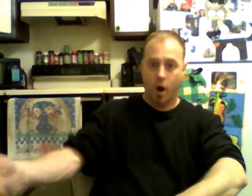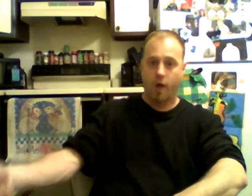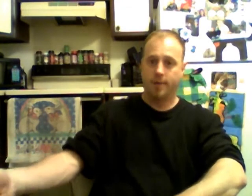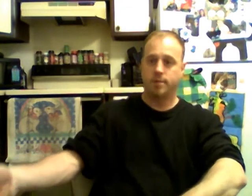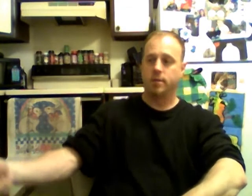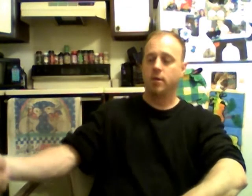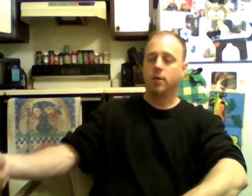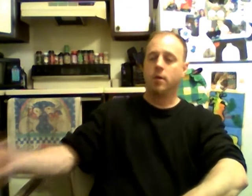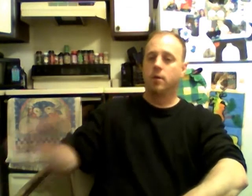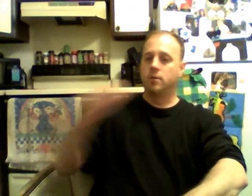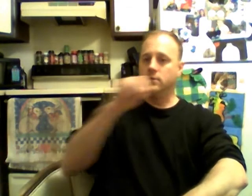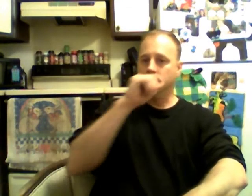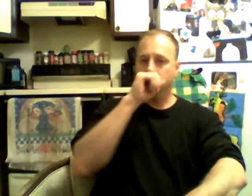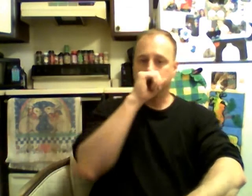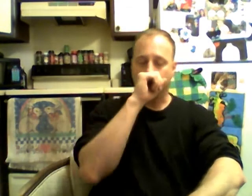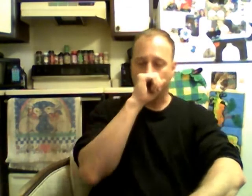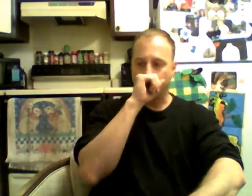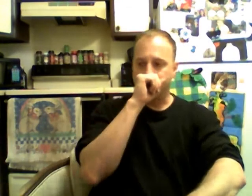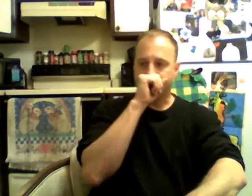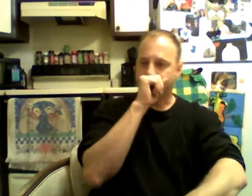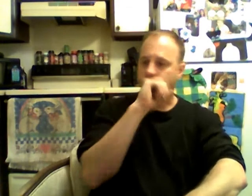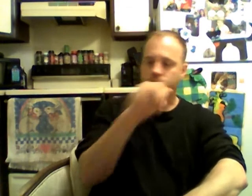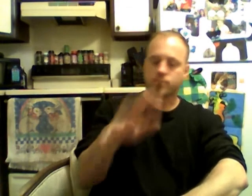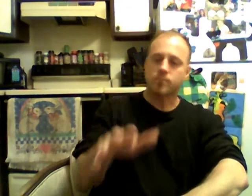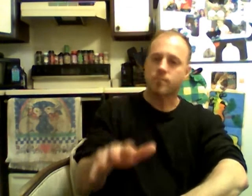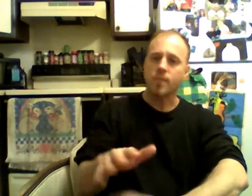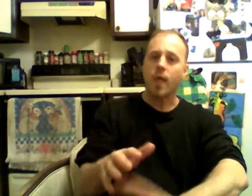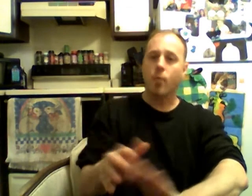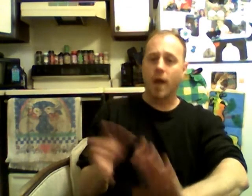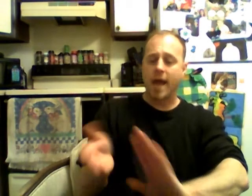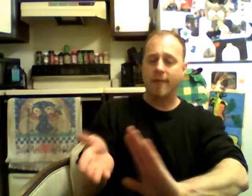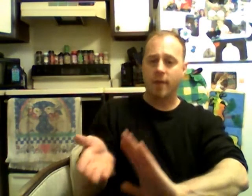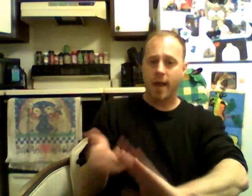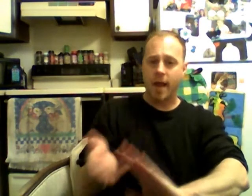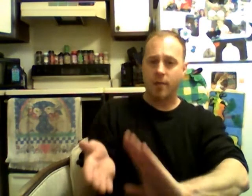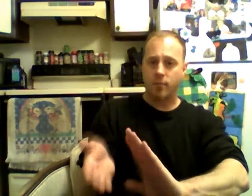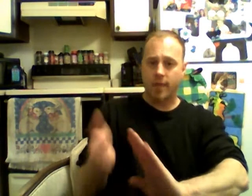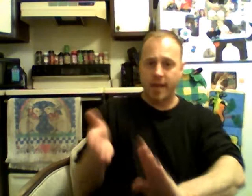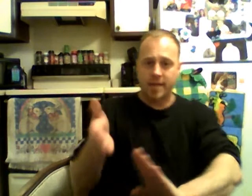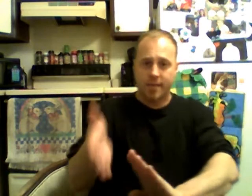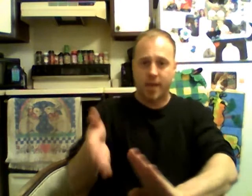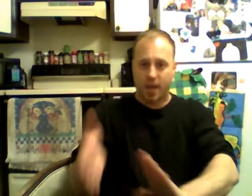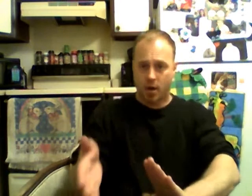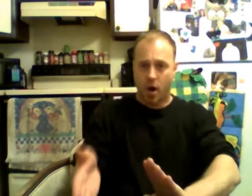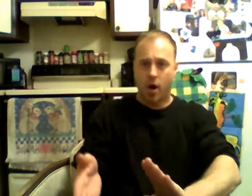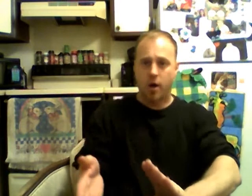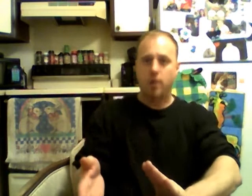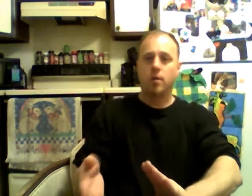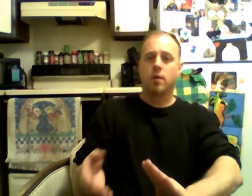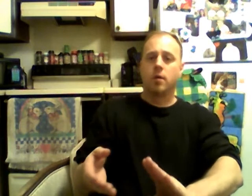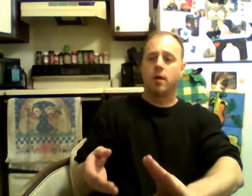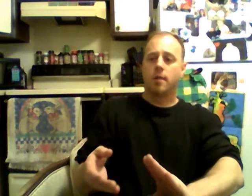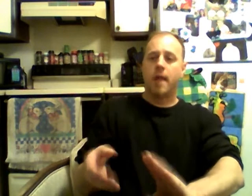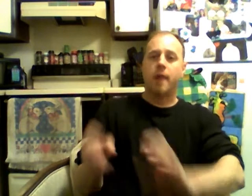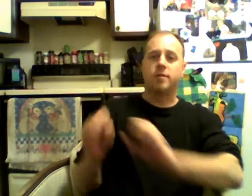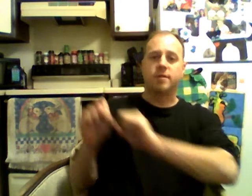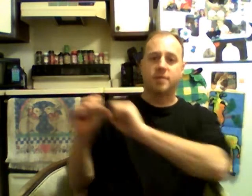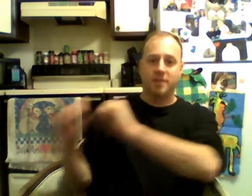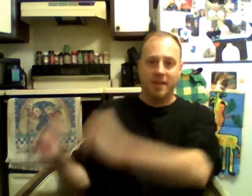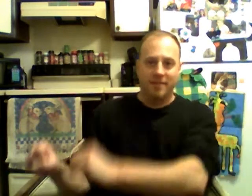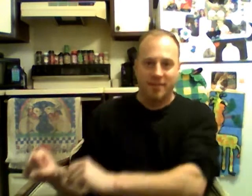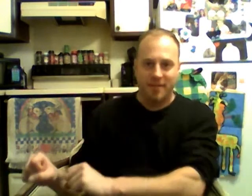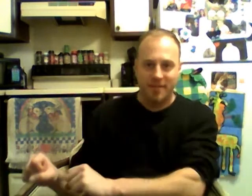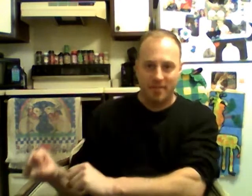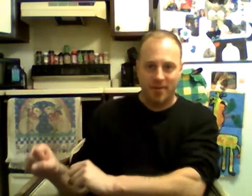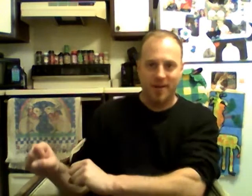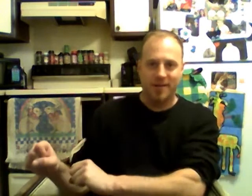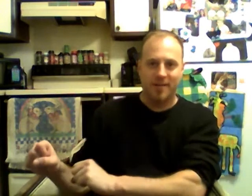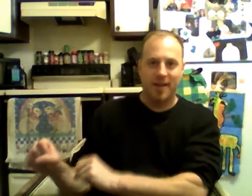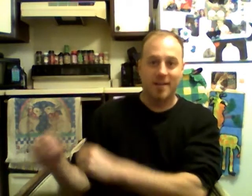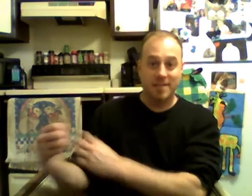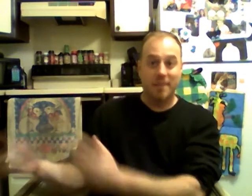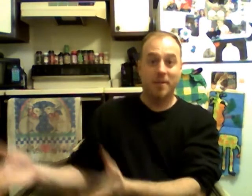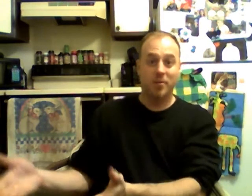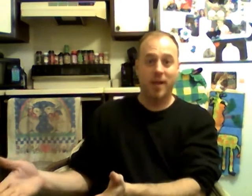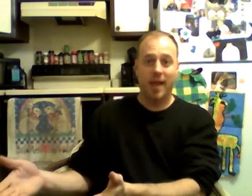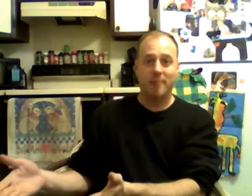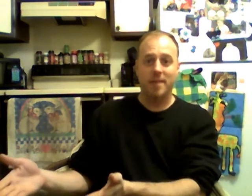the carts so whenever i got anytime i got a cart um i would just leave it in the parking lot somebody would get